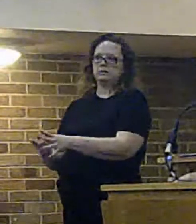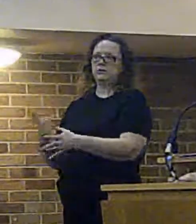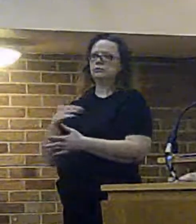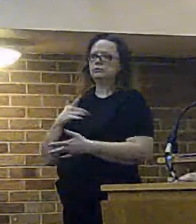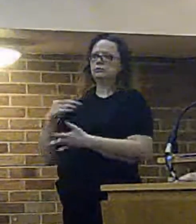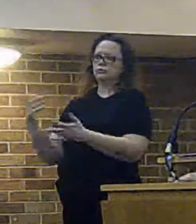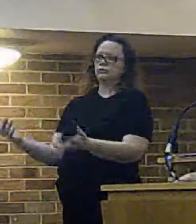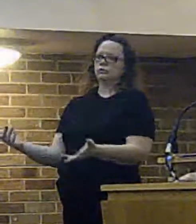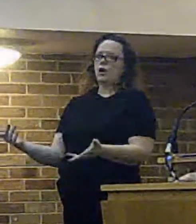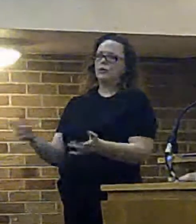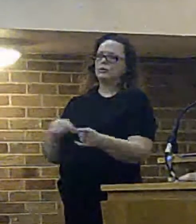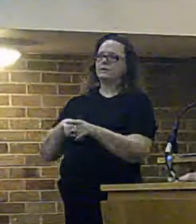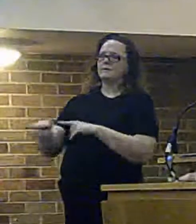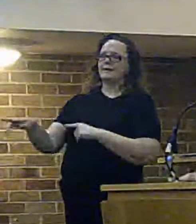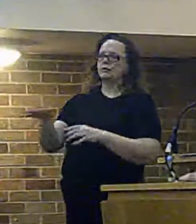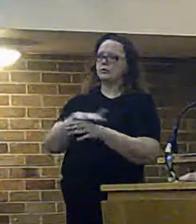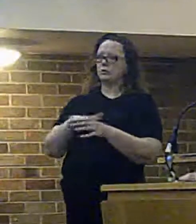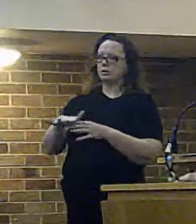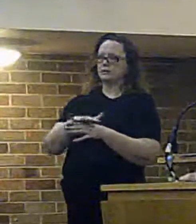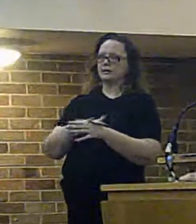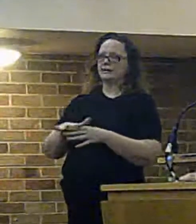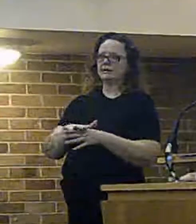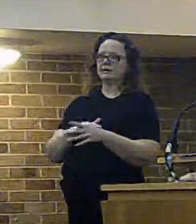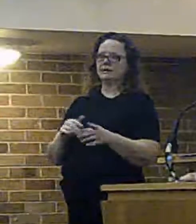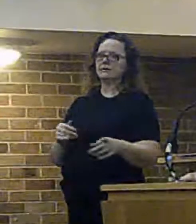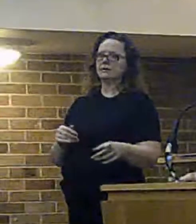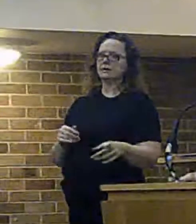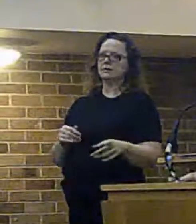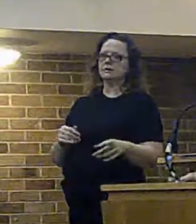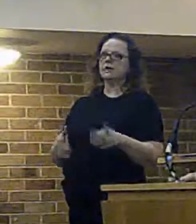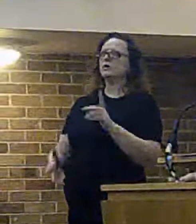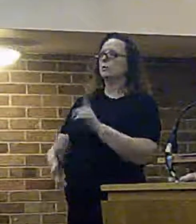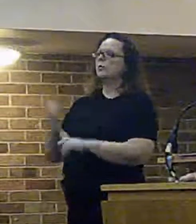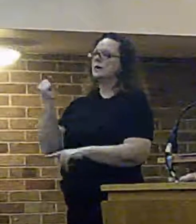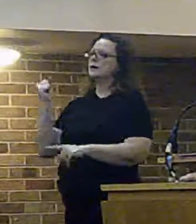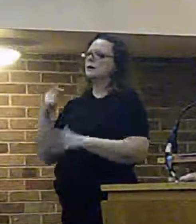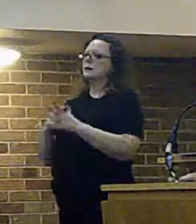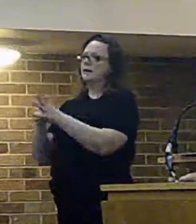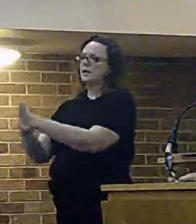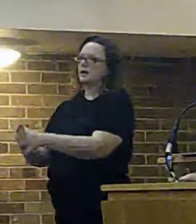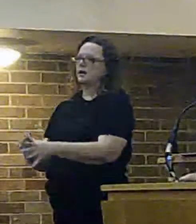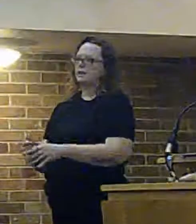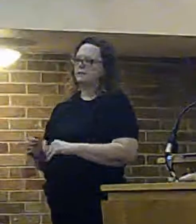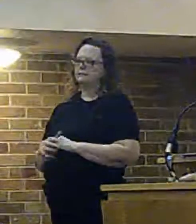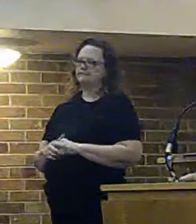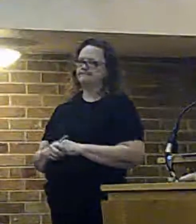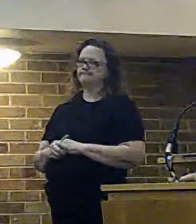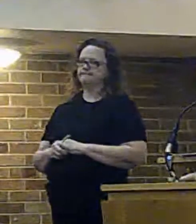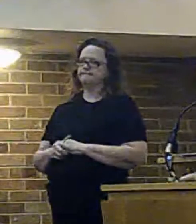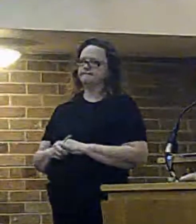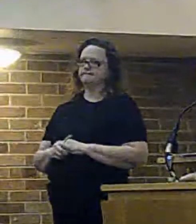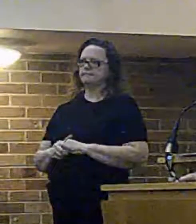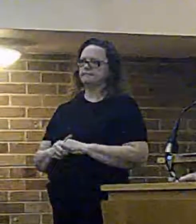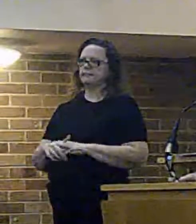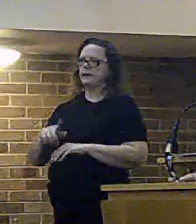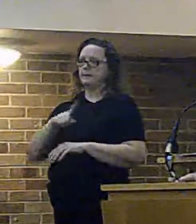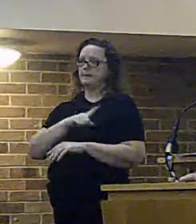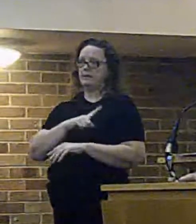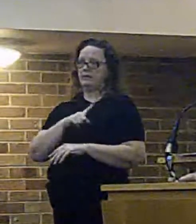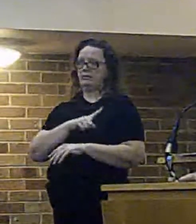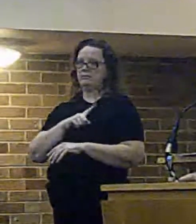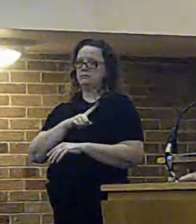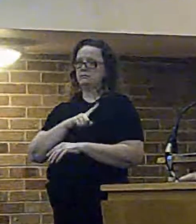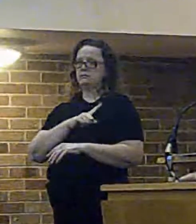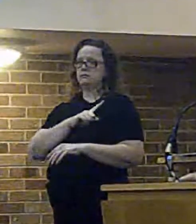demonstrate the exceptional circumstances they'd win the appeal again because of the core planning